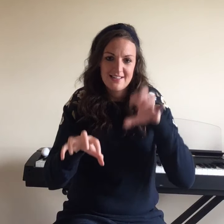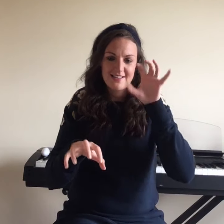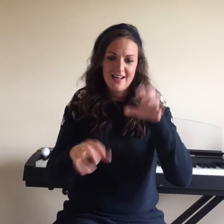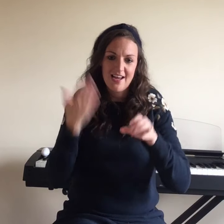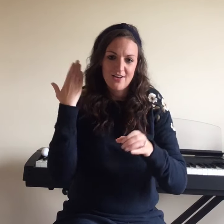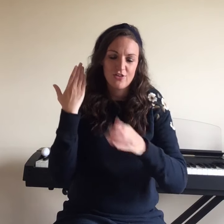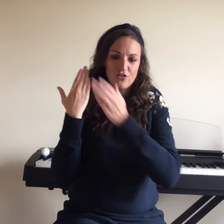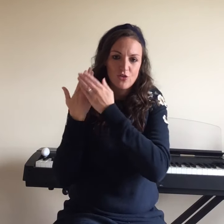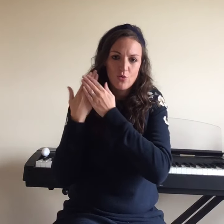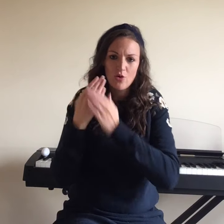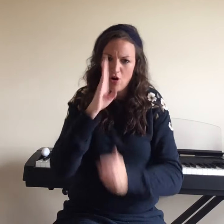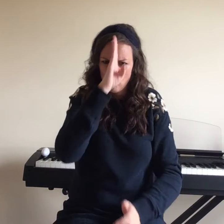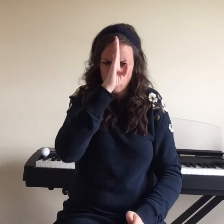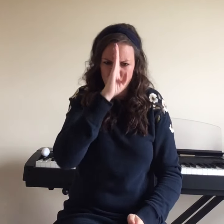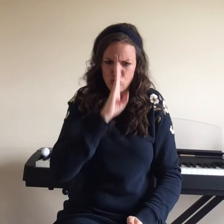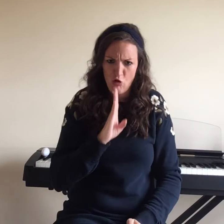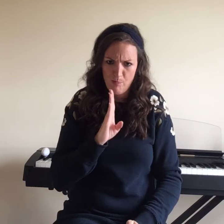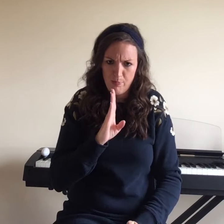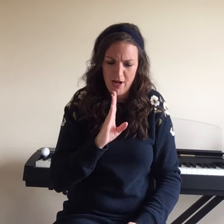Dinosaur Grumpy.